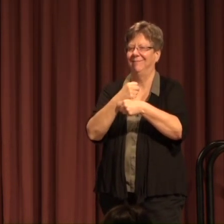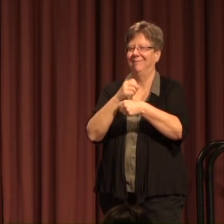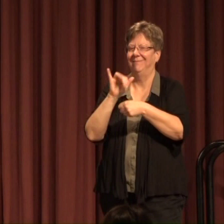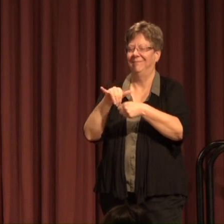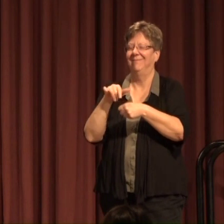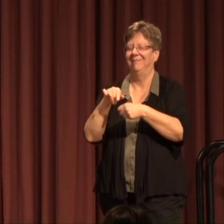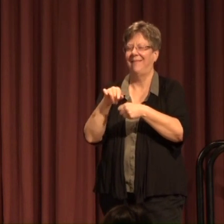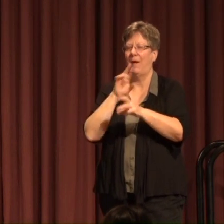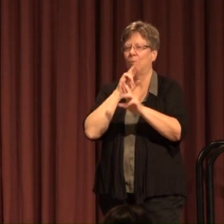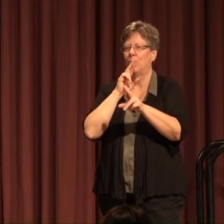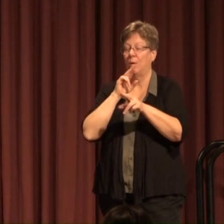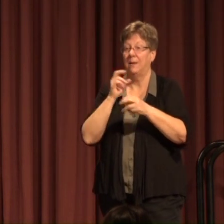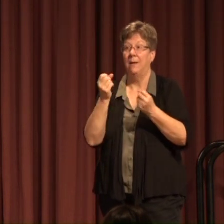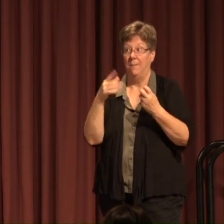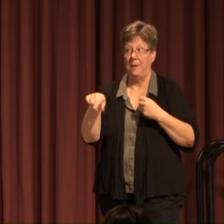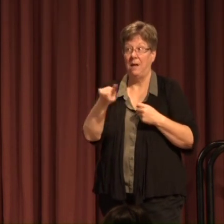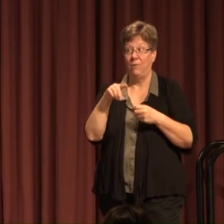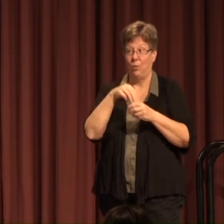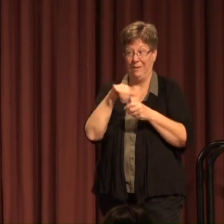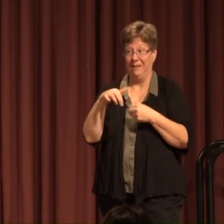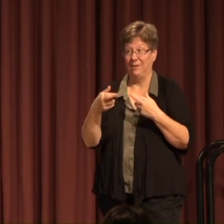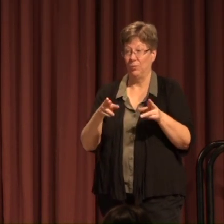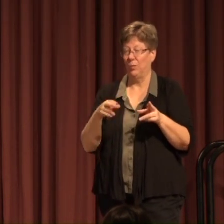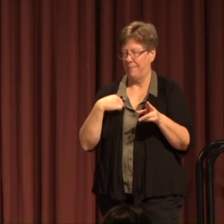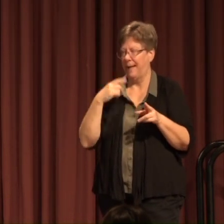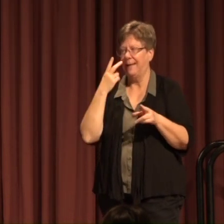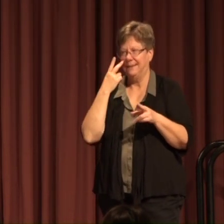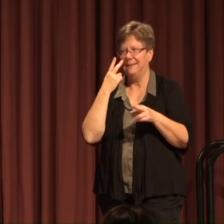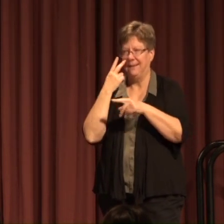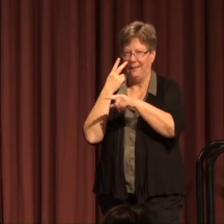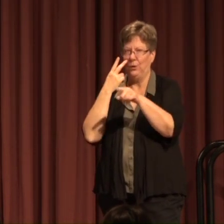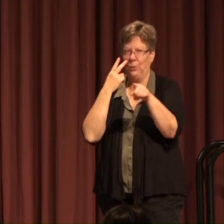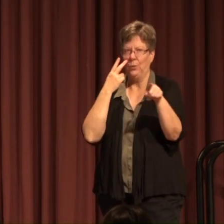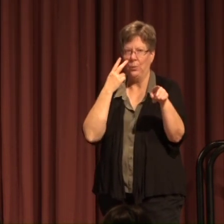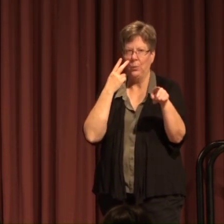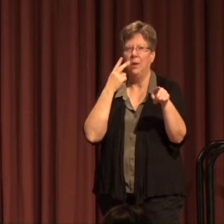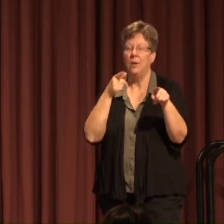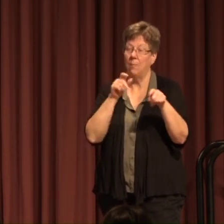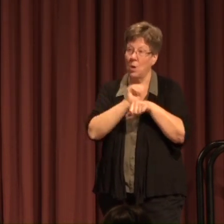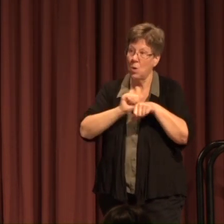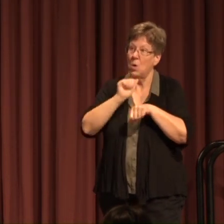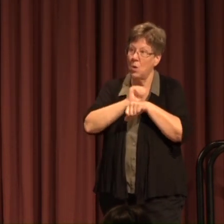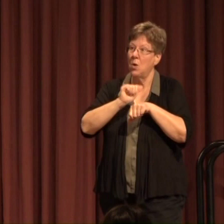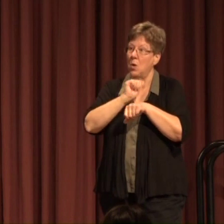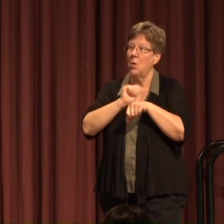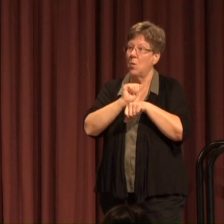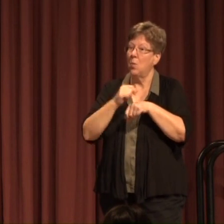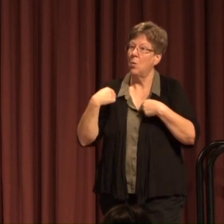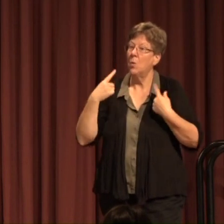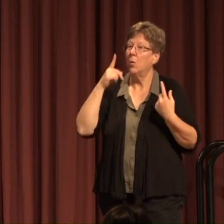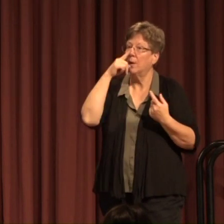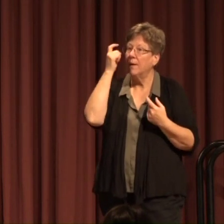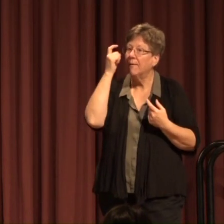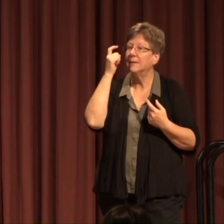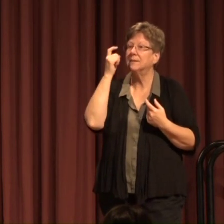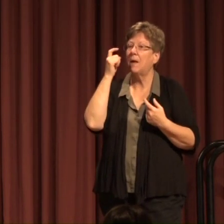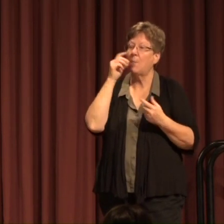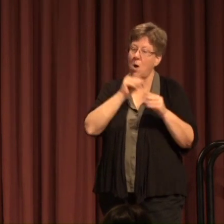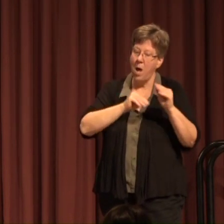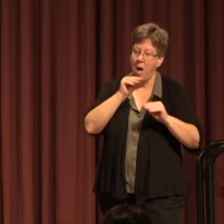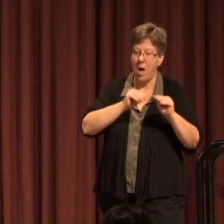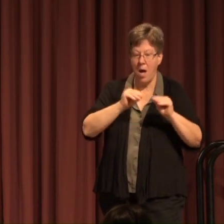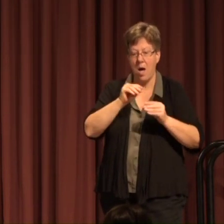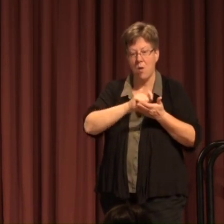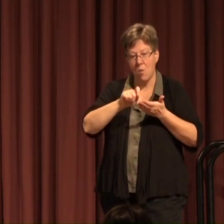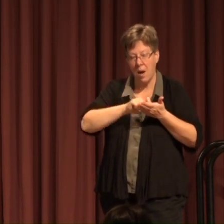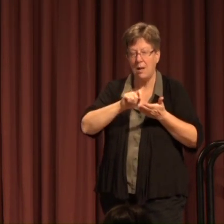And many of you in this room I see you here Have been working all summer on that And